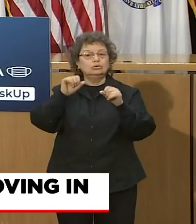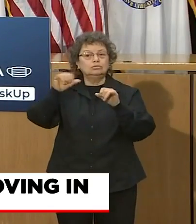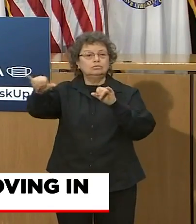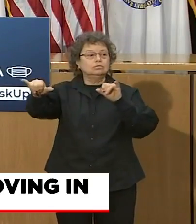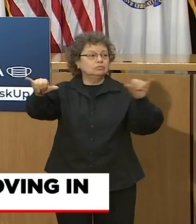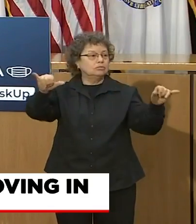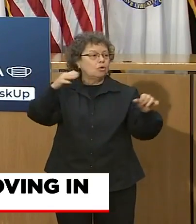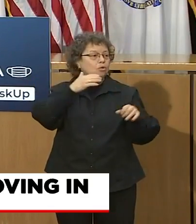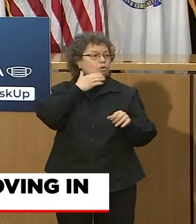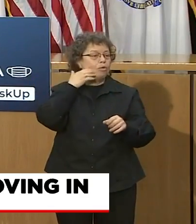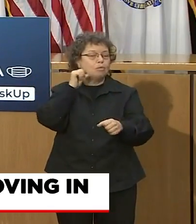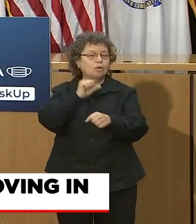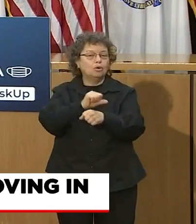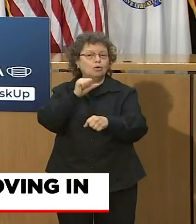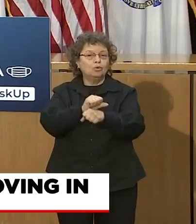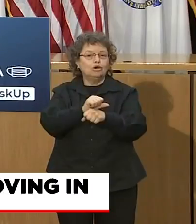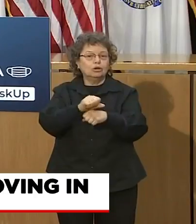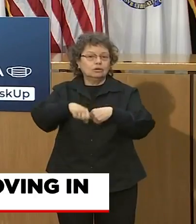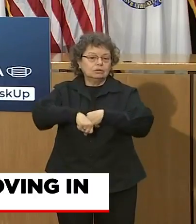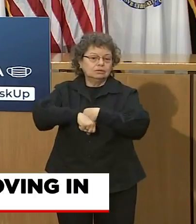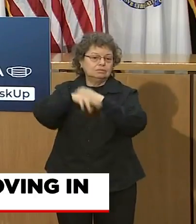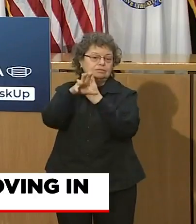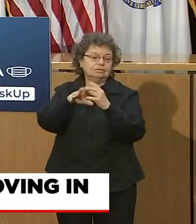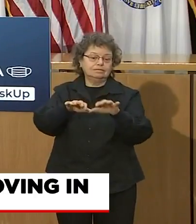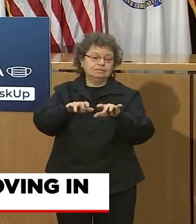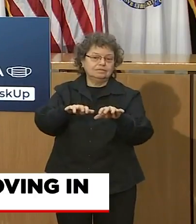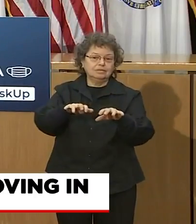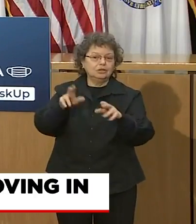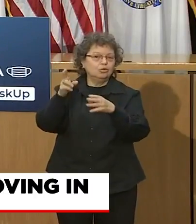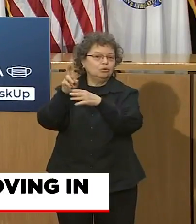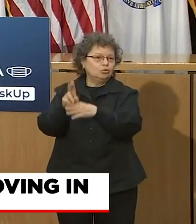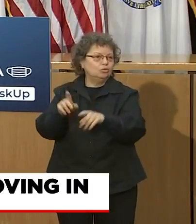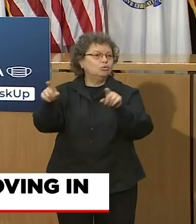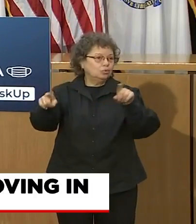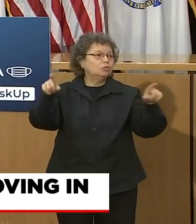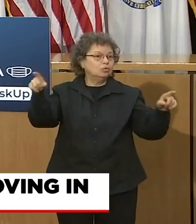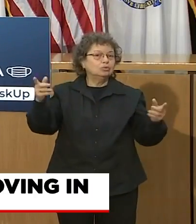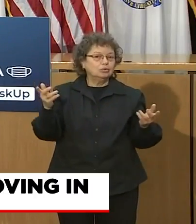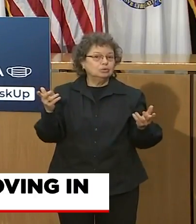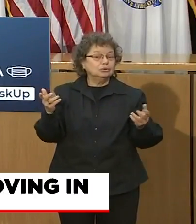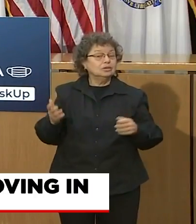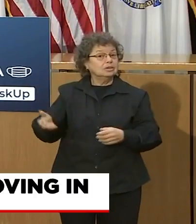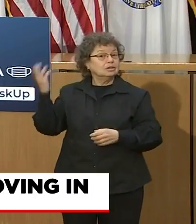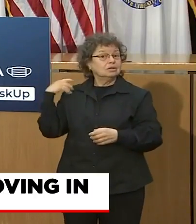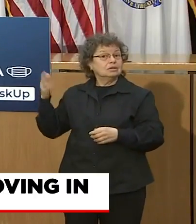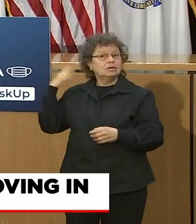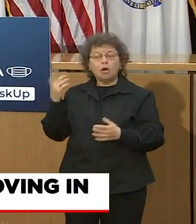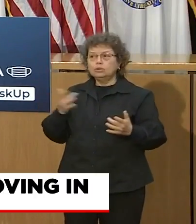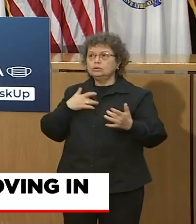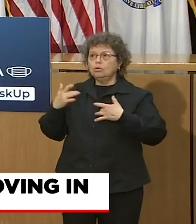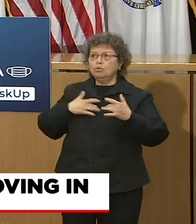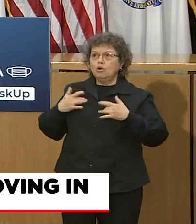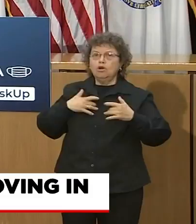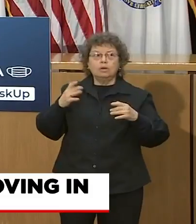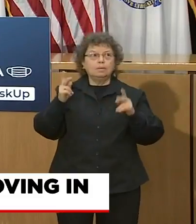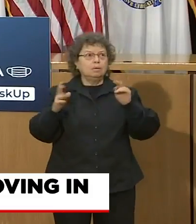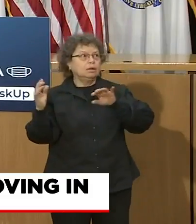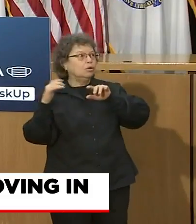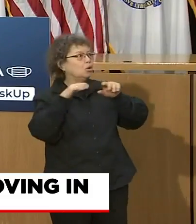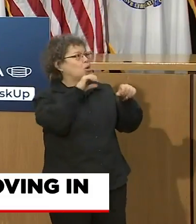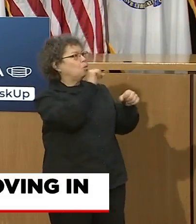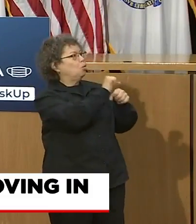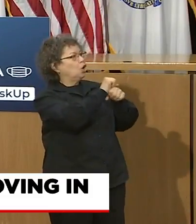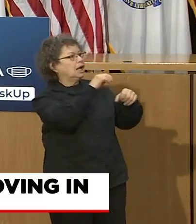period of time means one of the things you worry about the most, which is everybody deciding to go home from